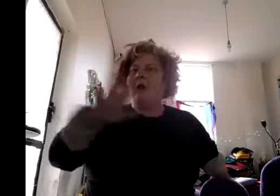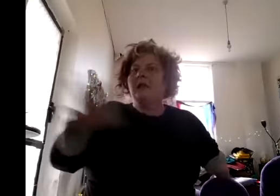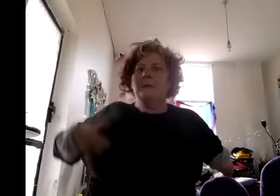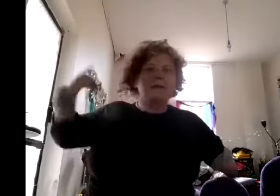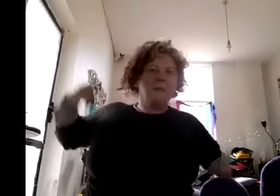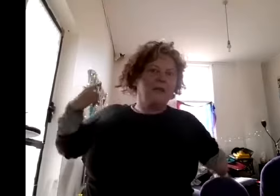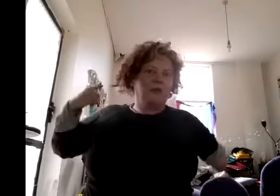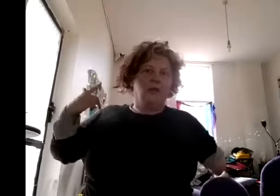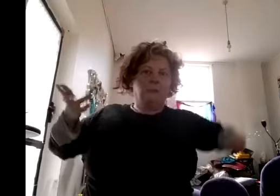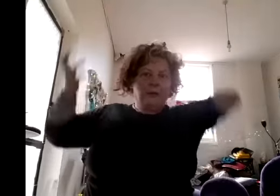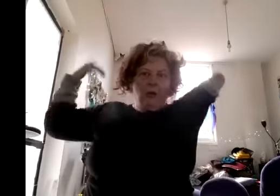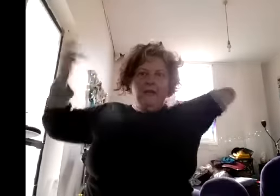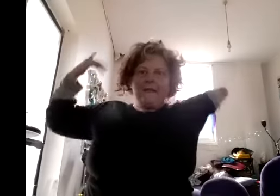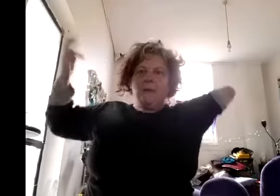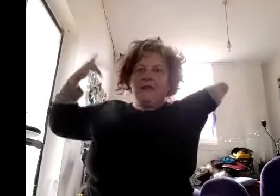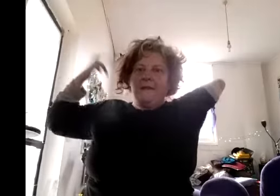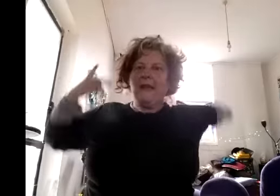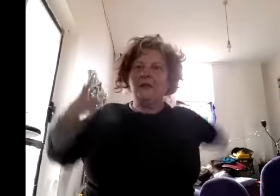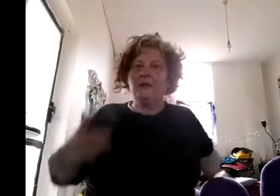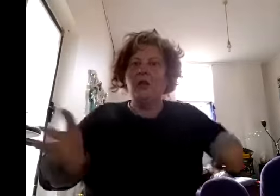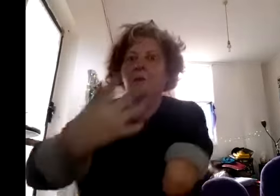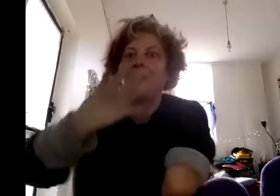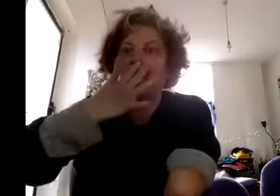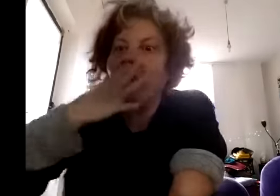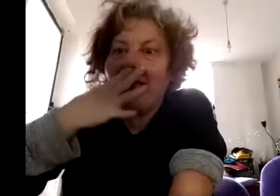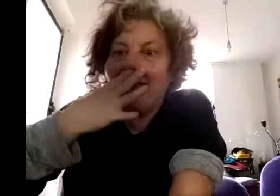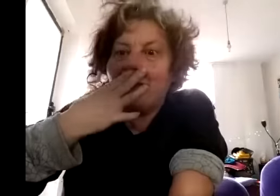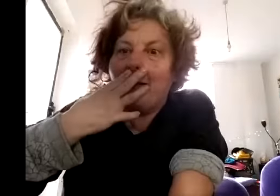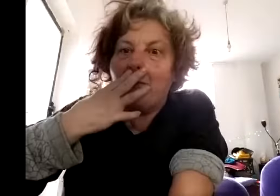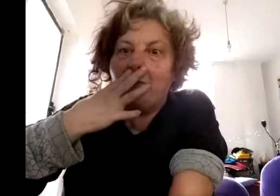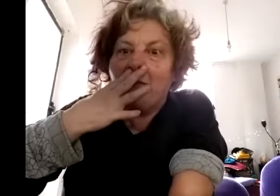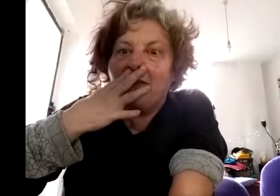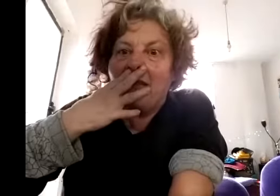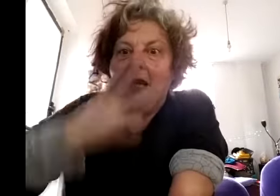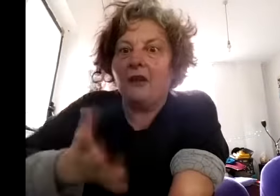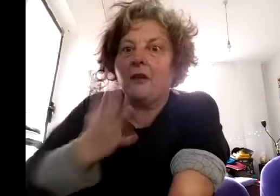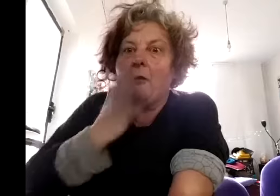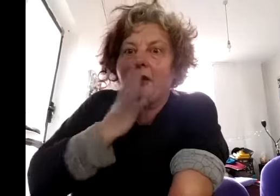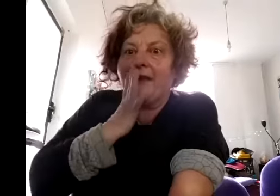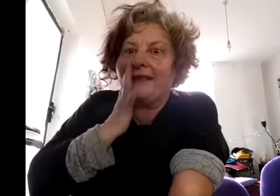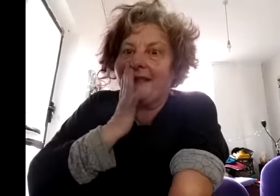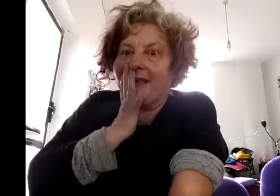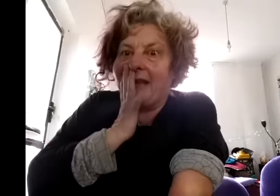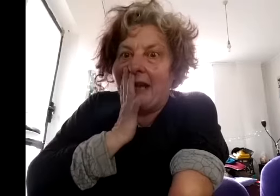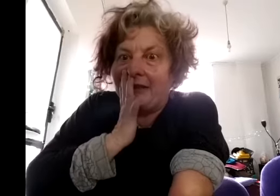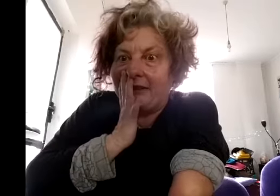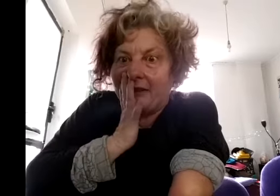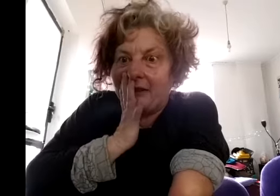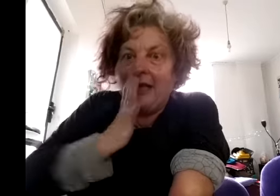there must be a church behind the spiegel tent they're to but no doubt heading into our performance and i said oh my god this is a disaster and